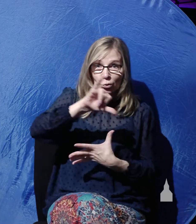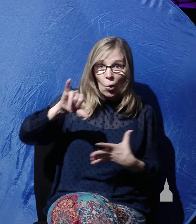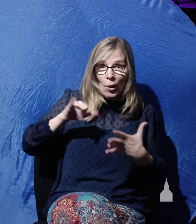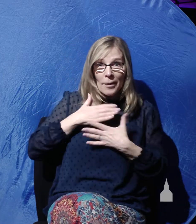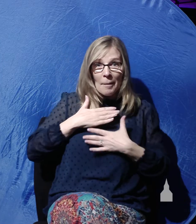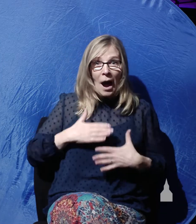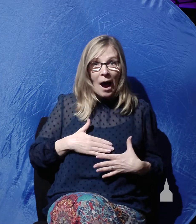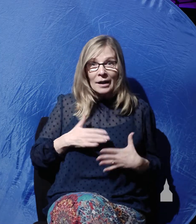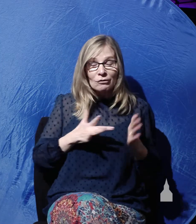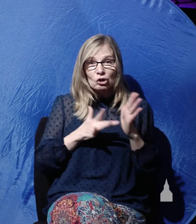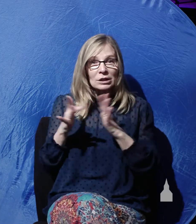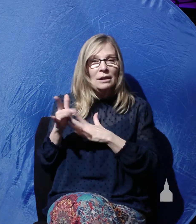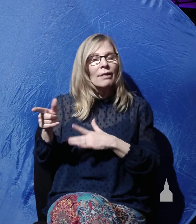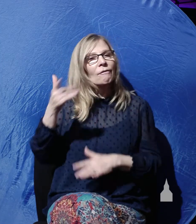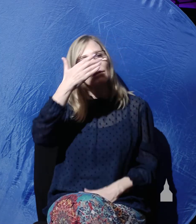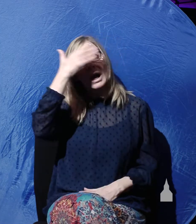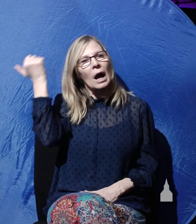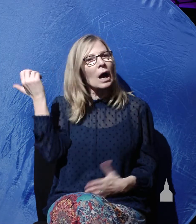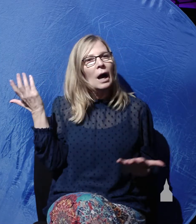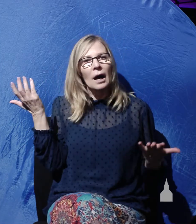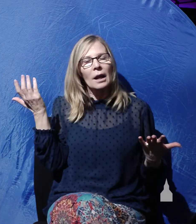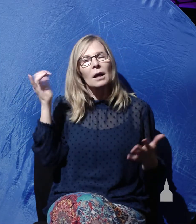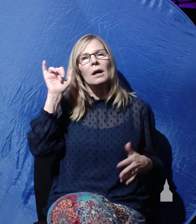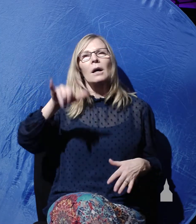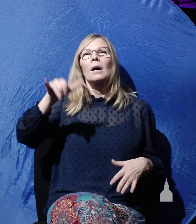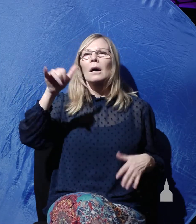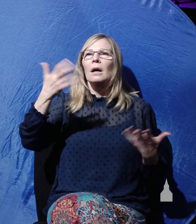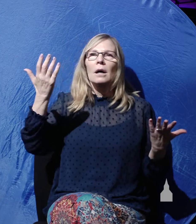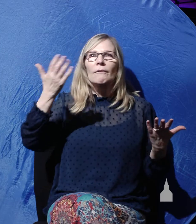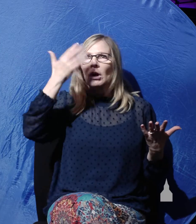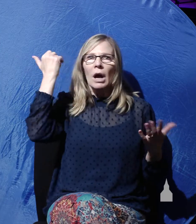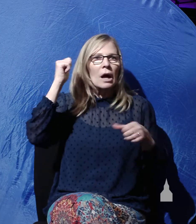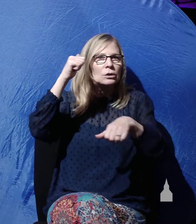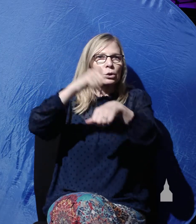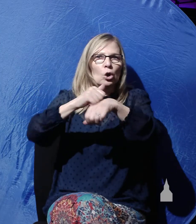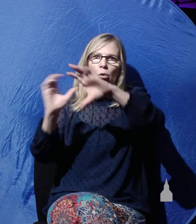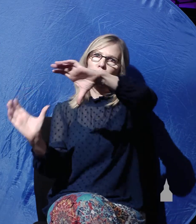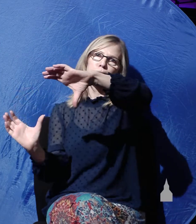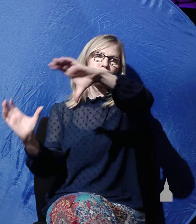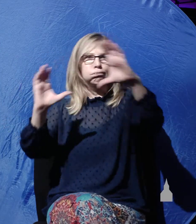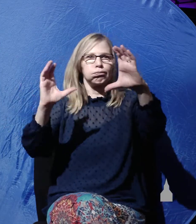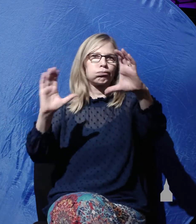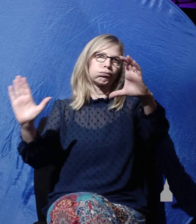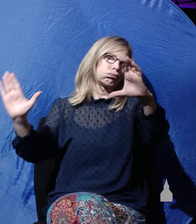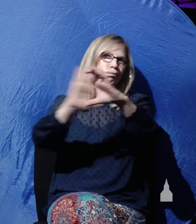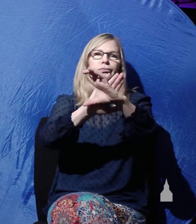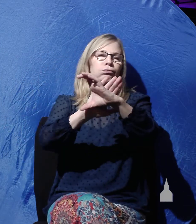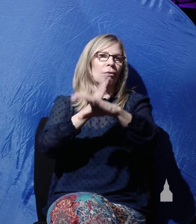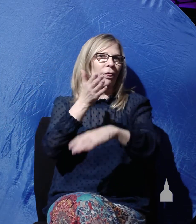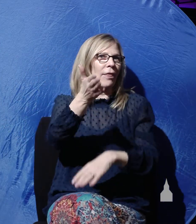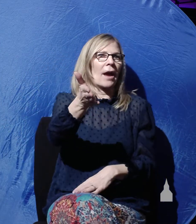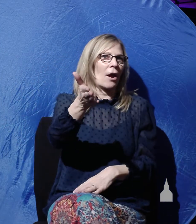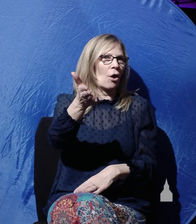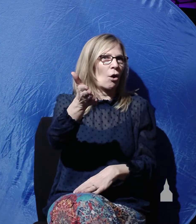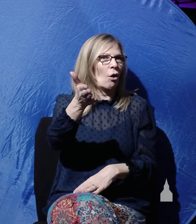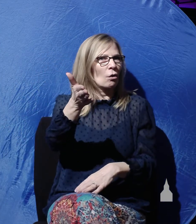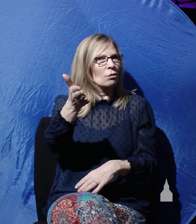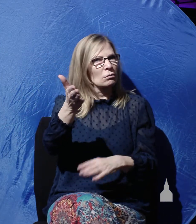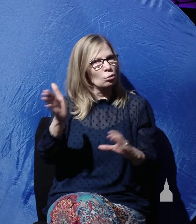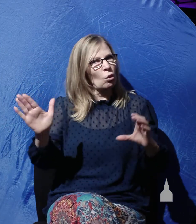Jesus, these women had overlooked the fact that a stone had been rolled to cover the entrance